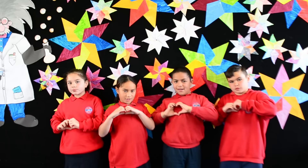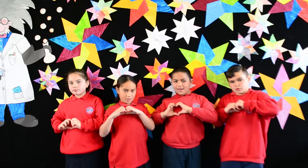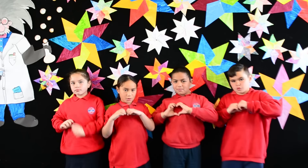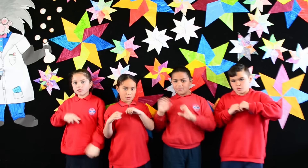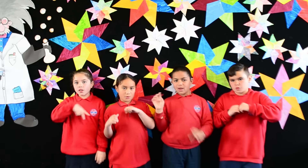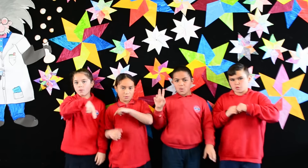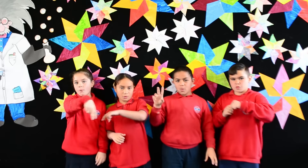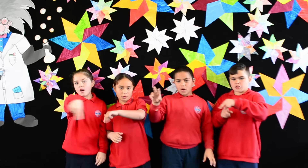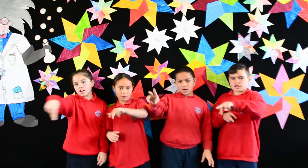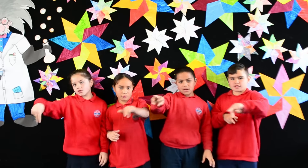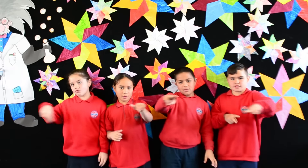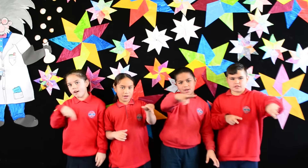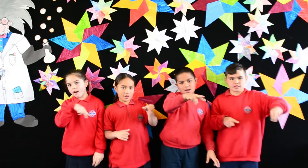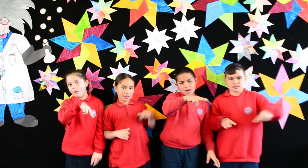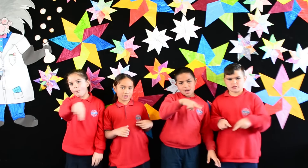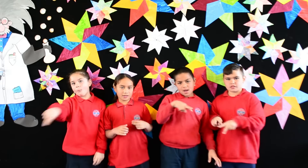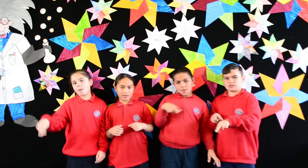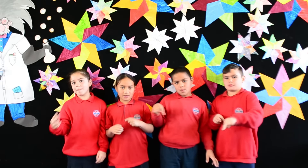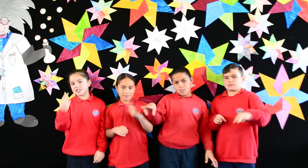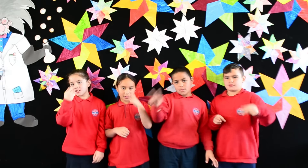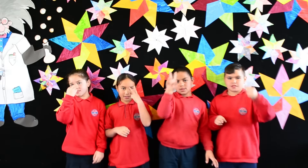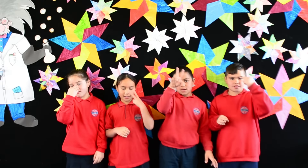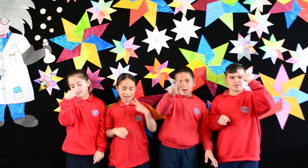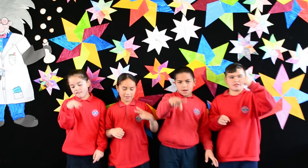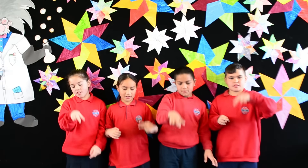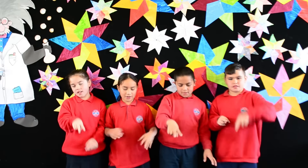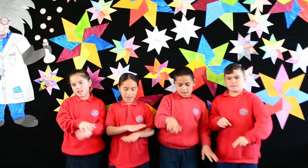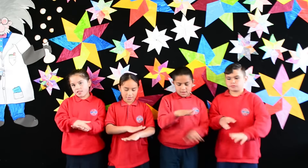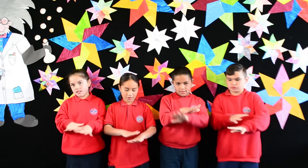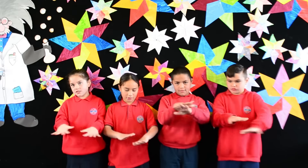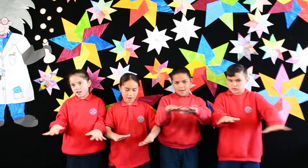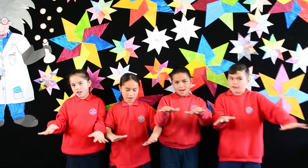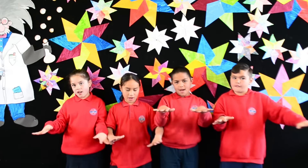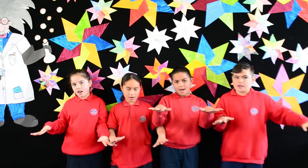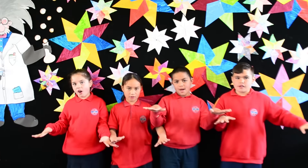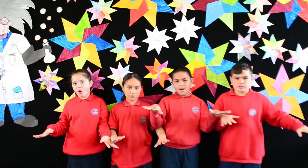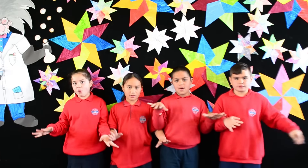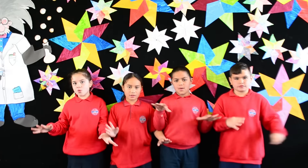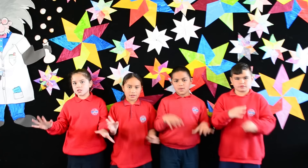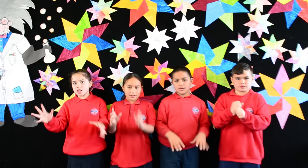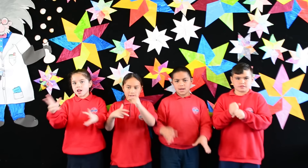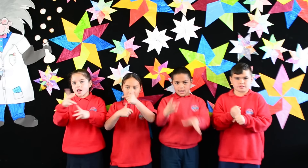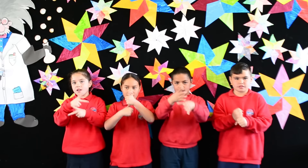Walking around, but you're staring at the ground Take